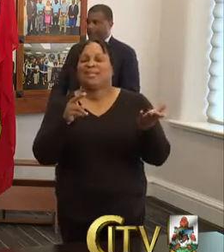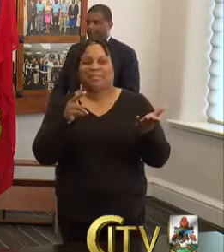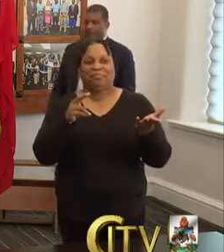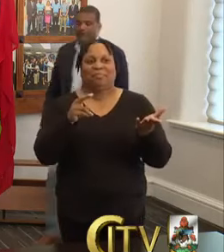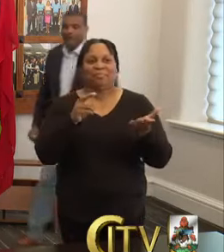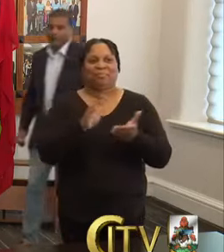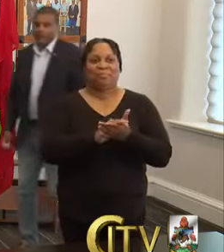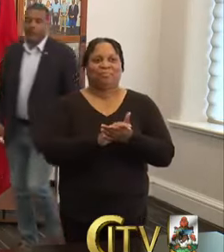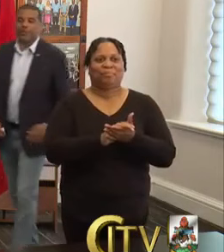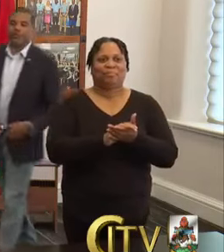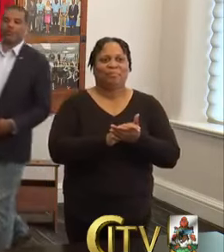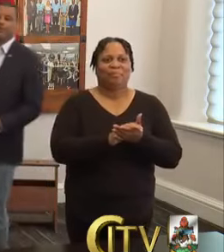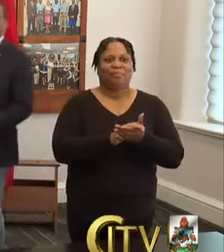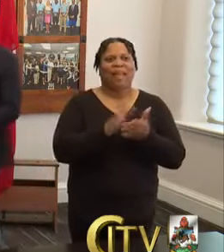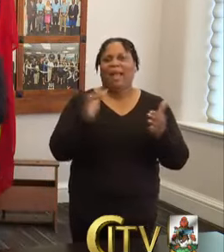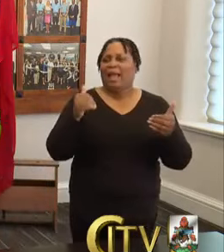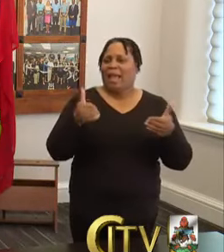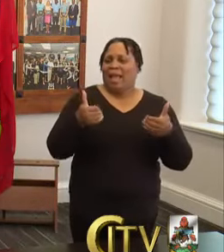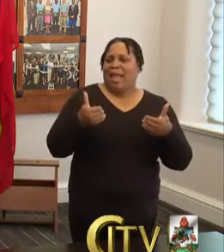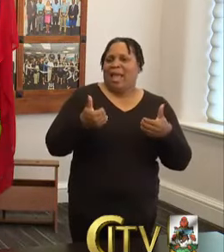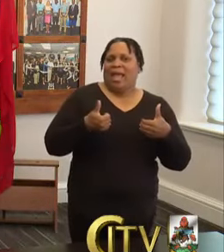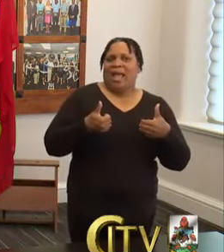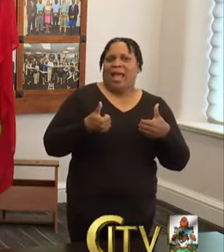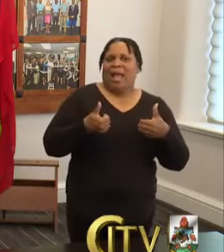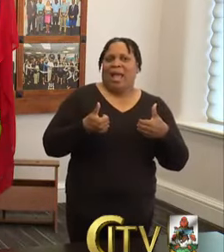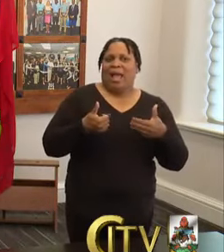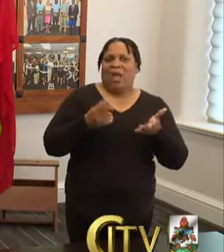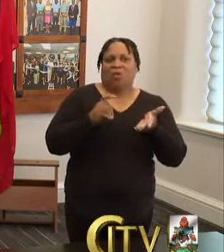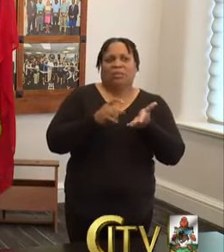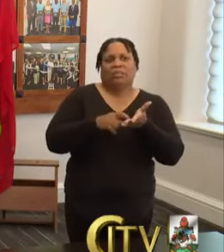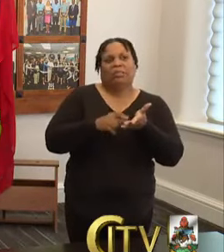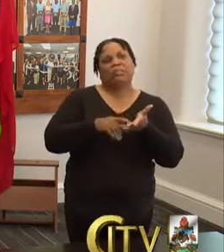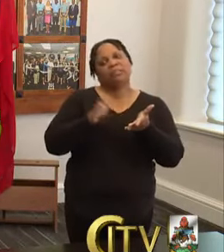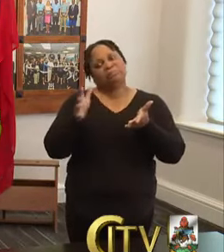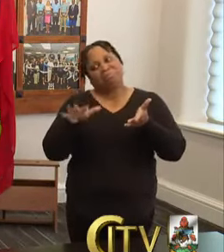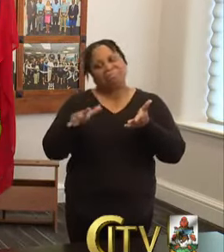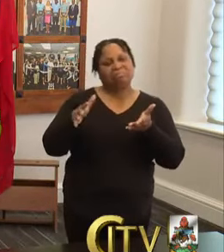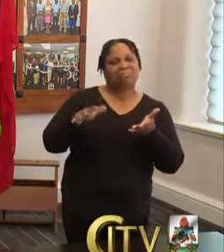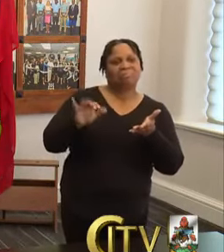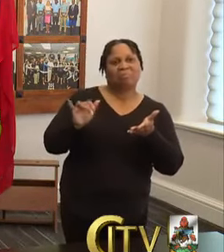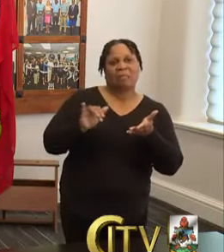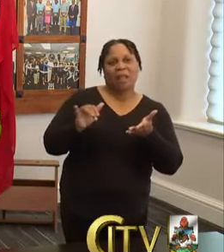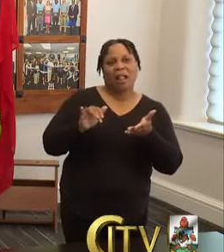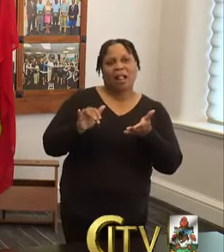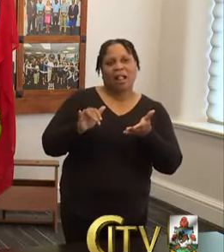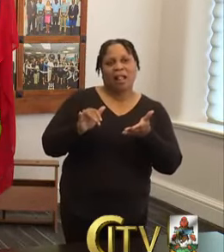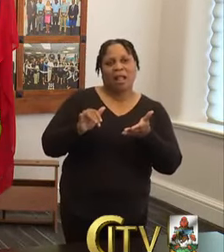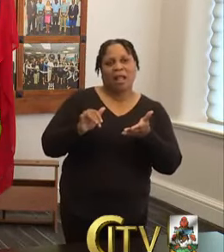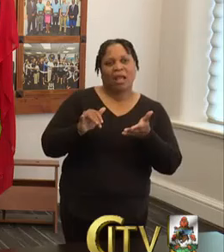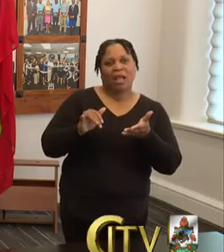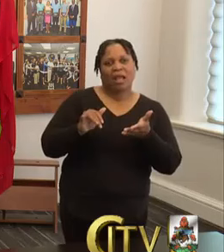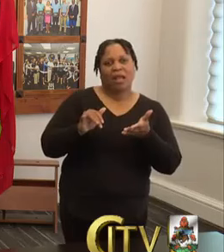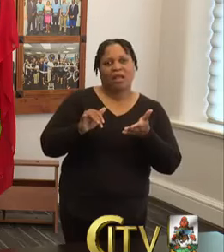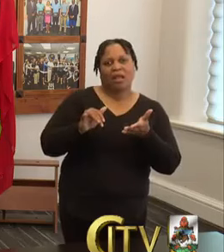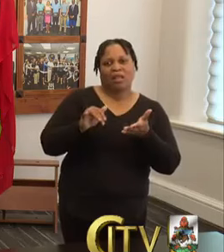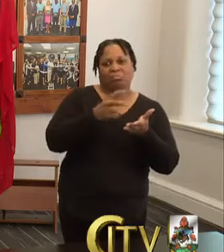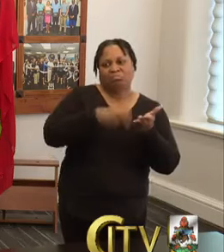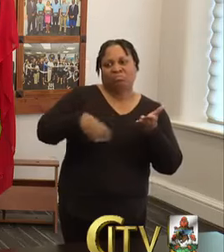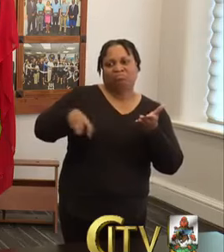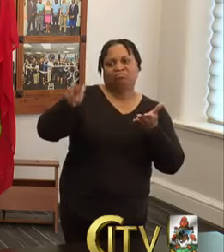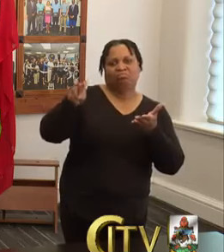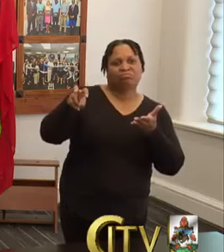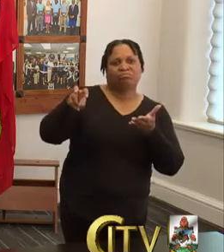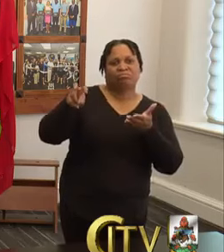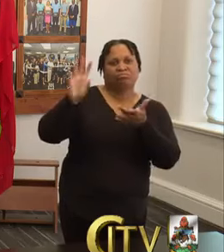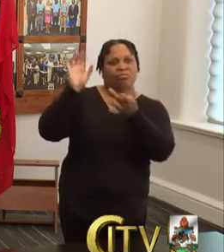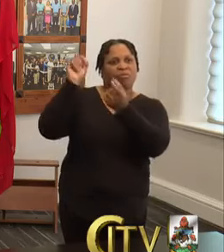Mr. Rubin, how has this sort of been like a little bit moving to online learning, helping with